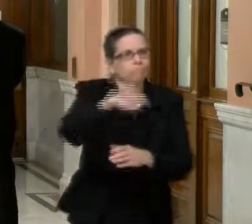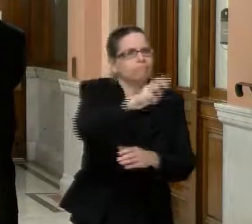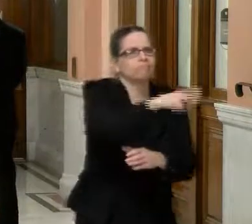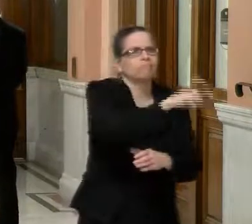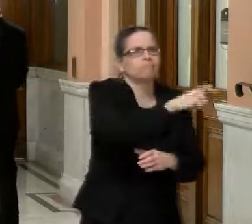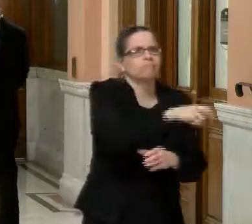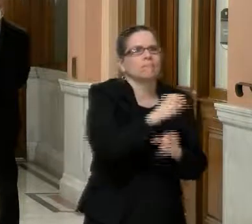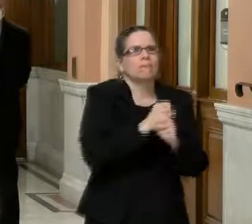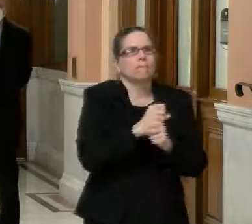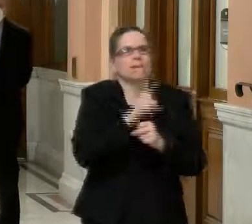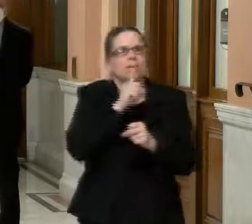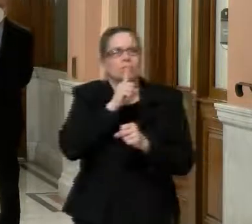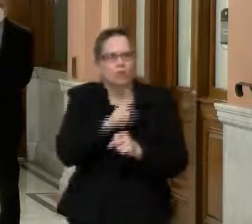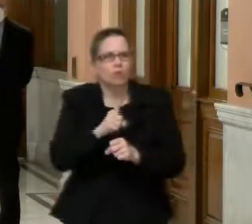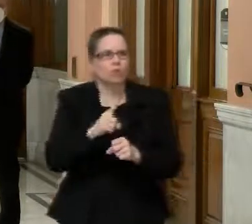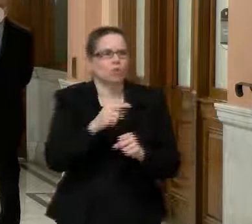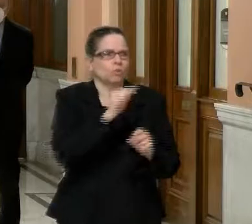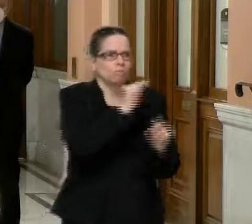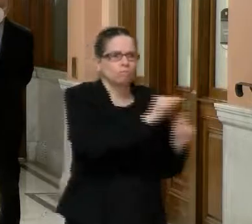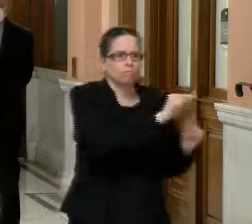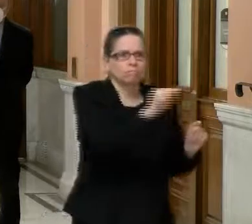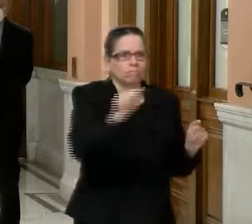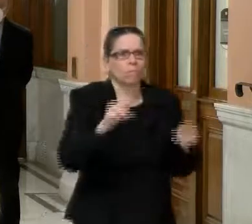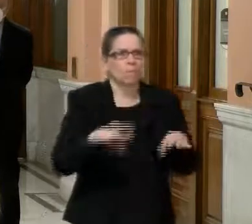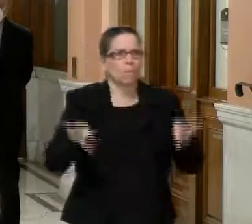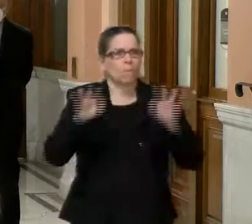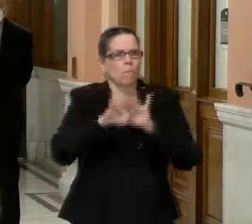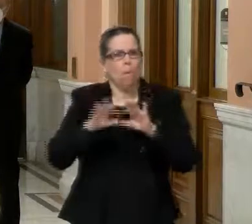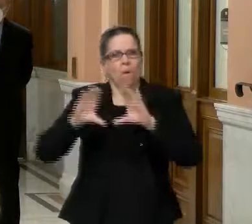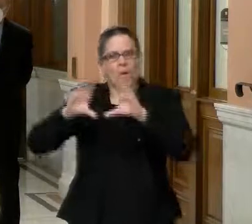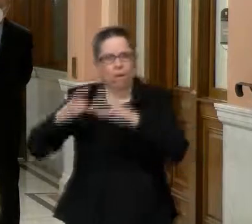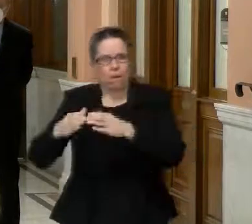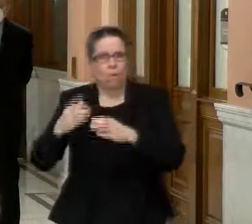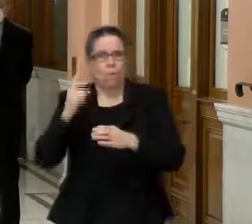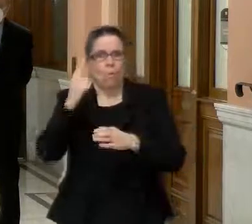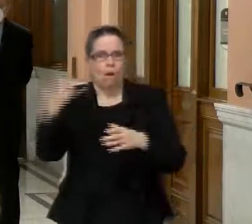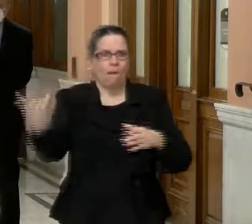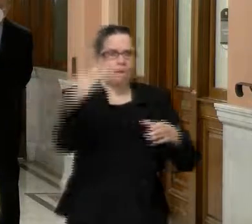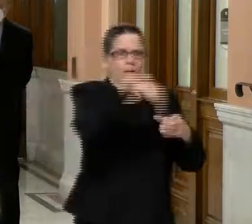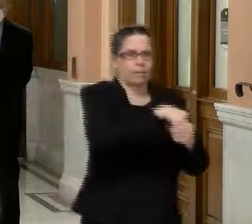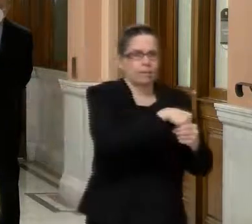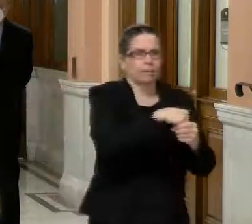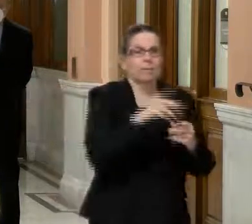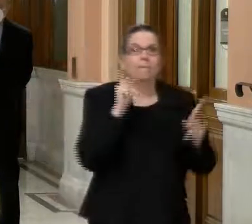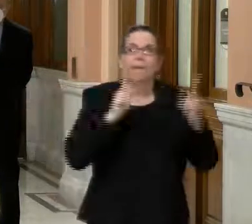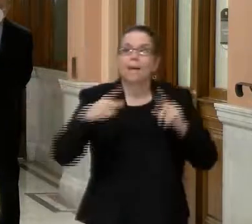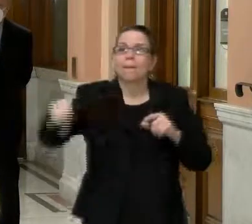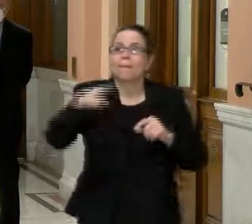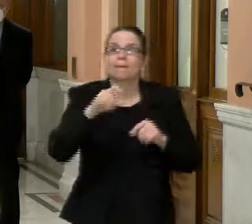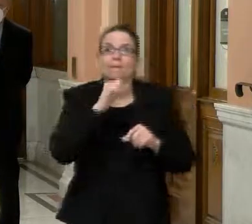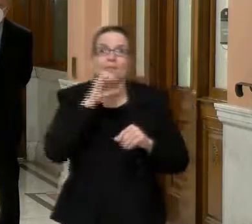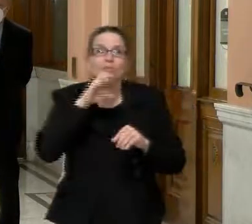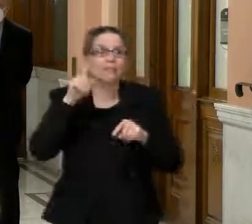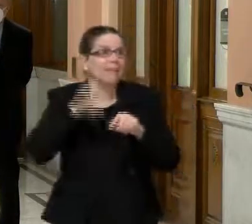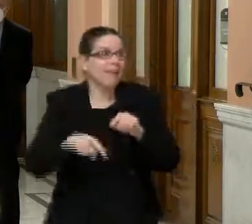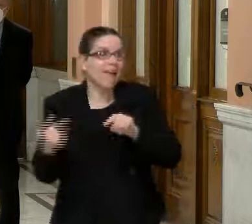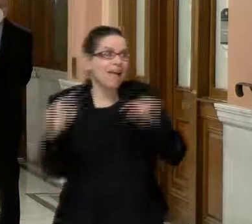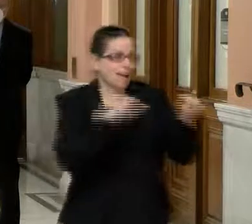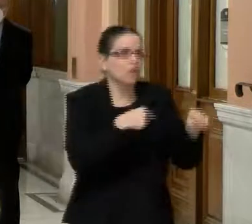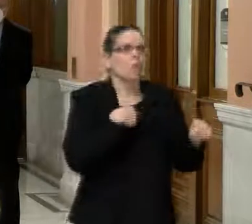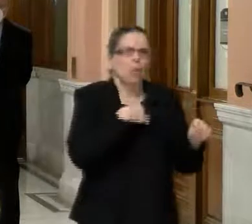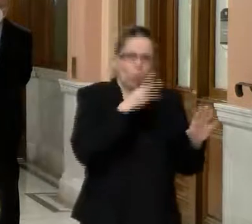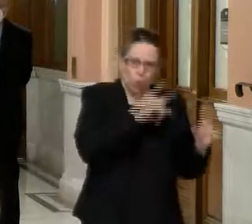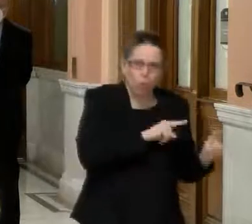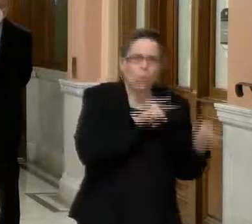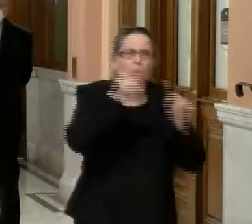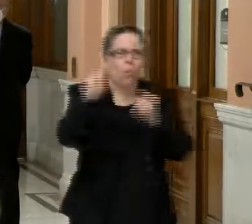categories of folks who are eligible during this particular phase. Um, we have a new police class that starts on